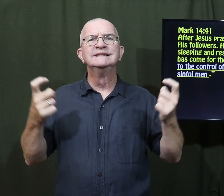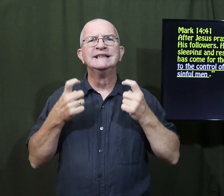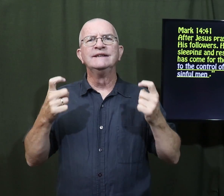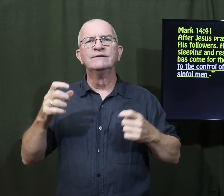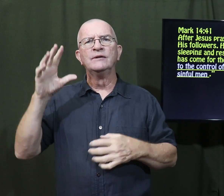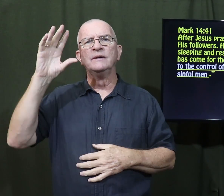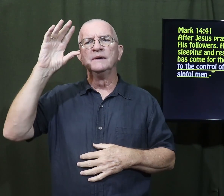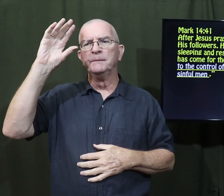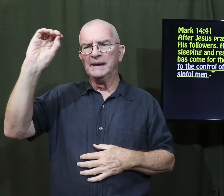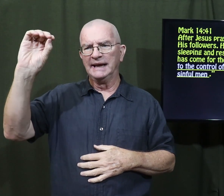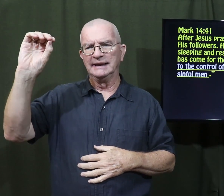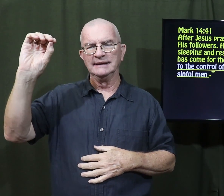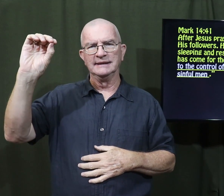of sinful men.